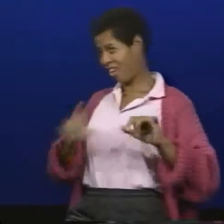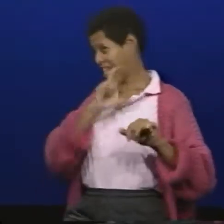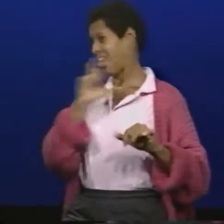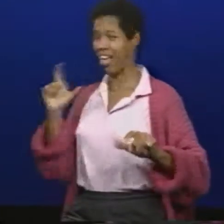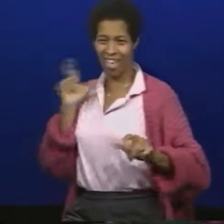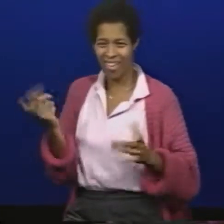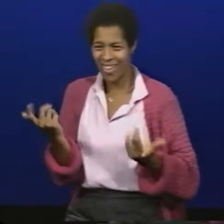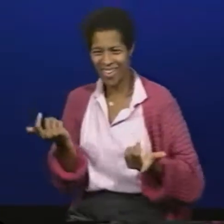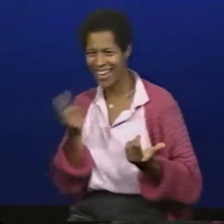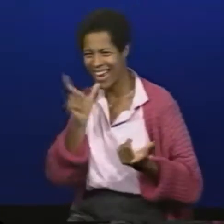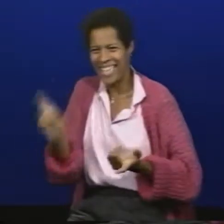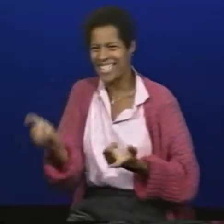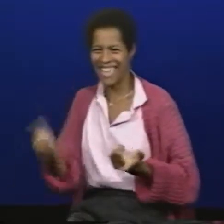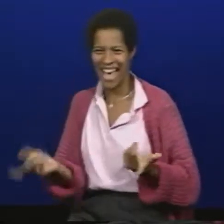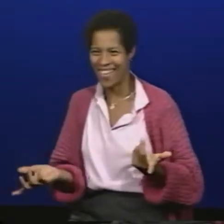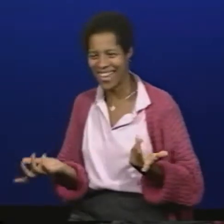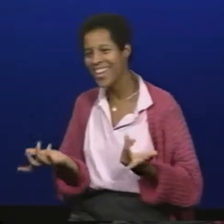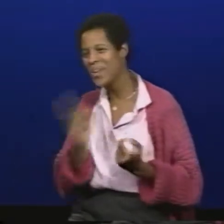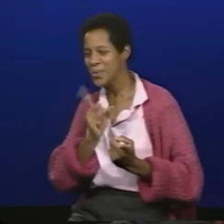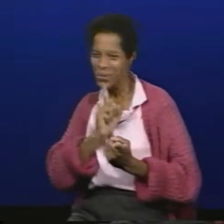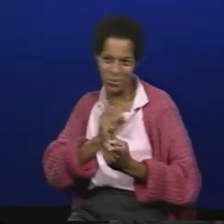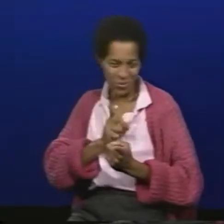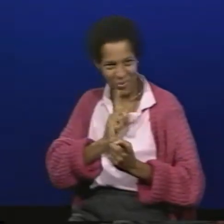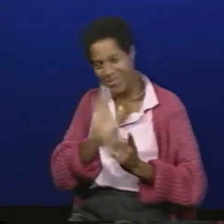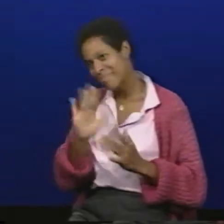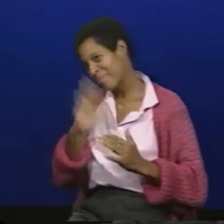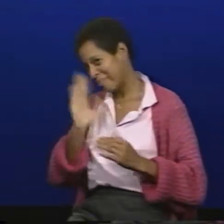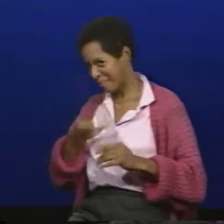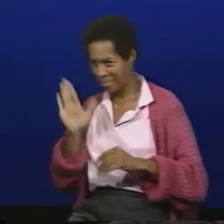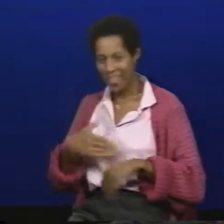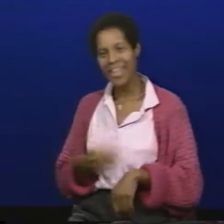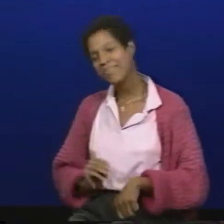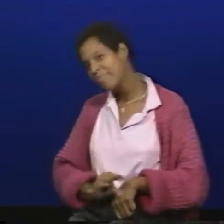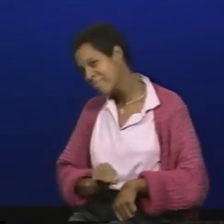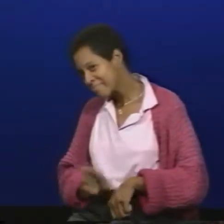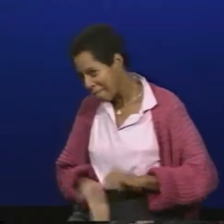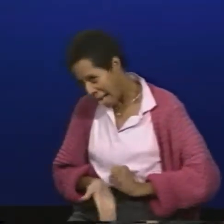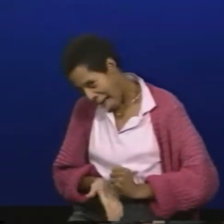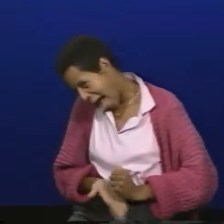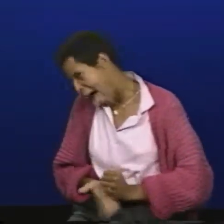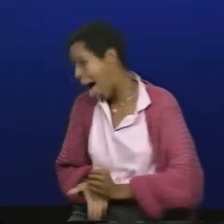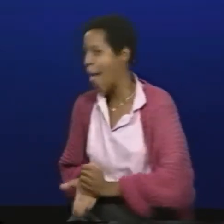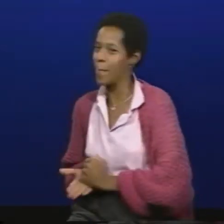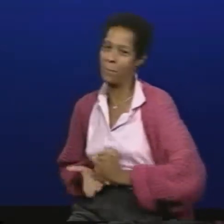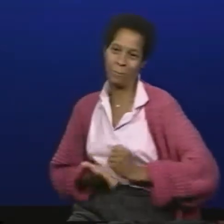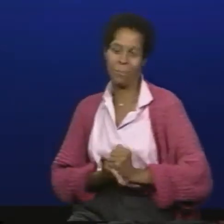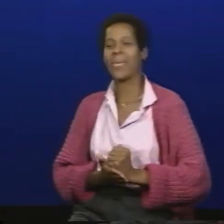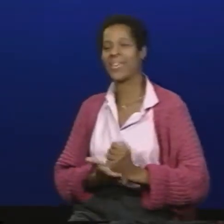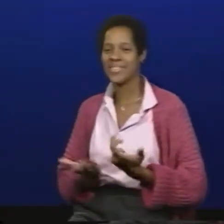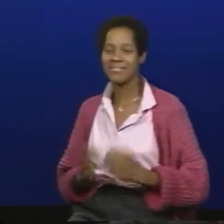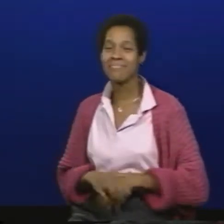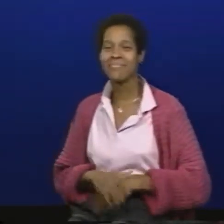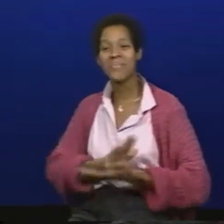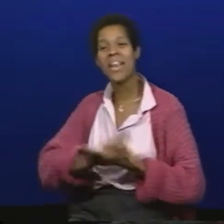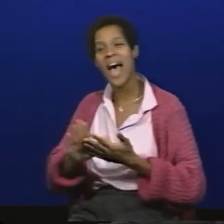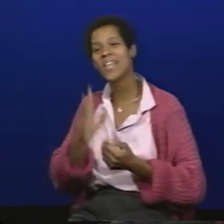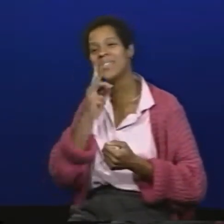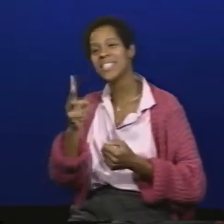off and they walk around with hickeys and things on their neck and so I have to kind of help them through the health classes and let them